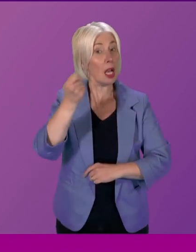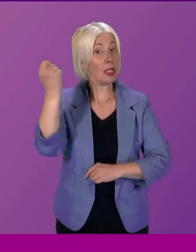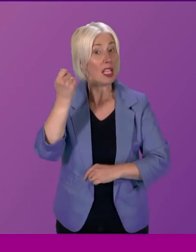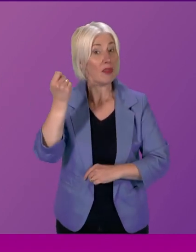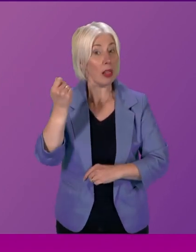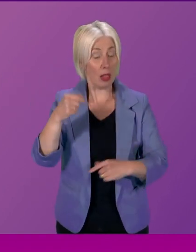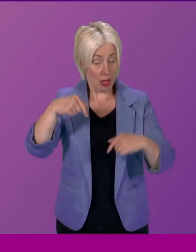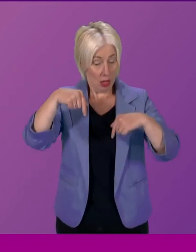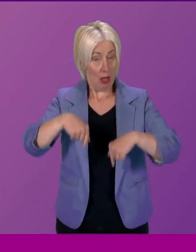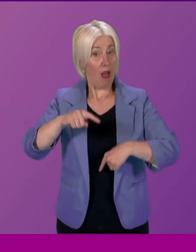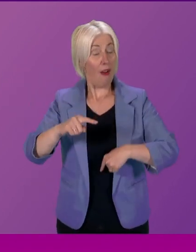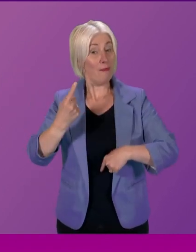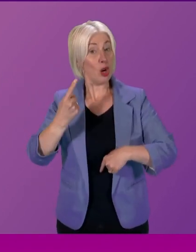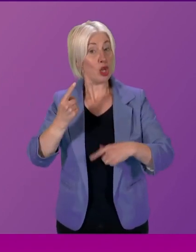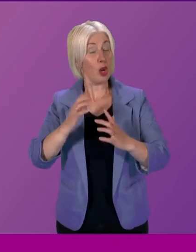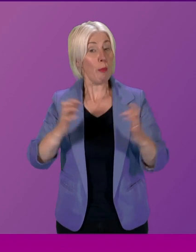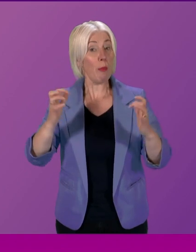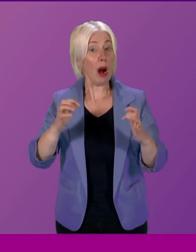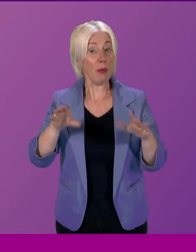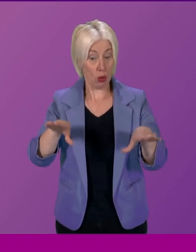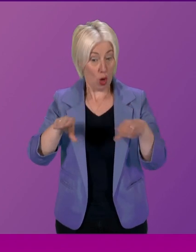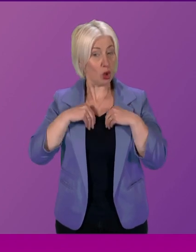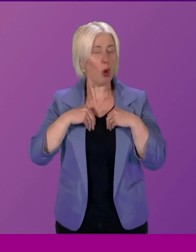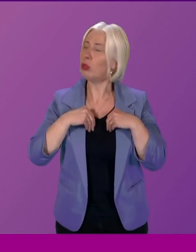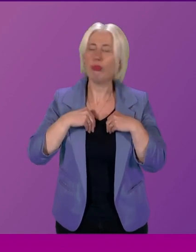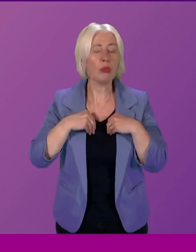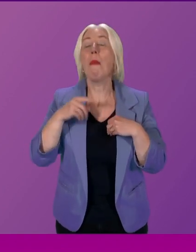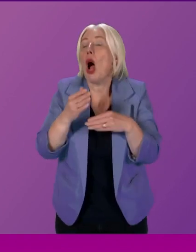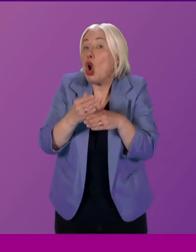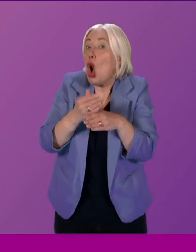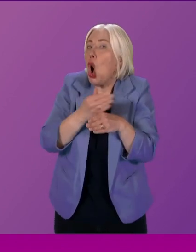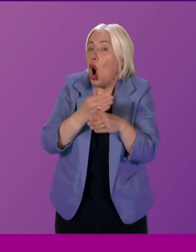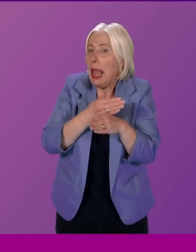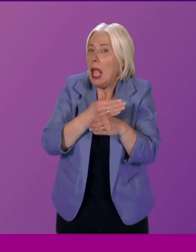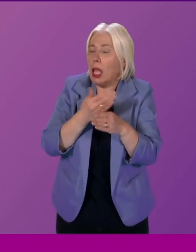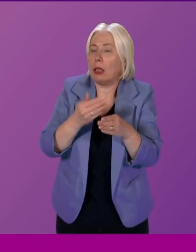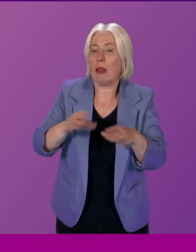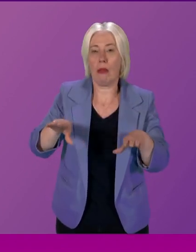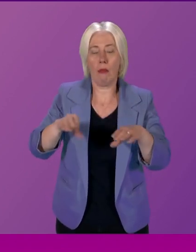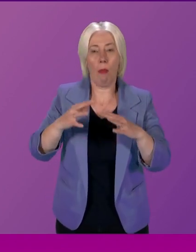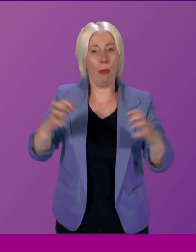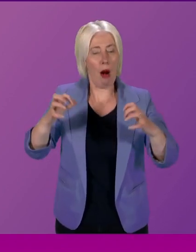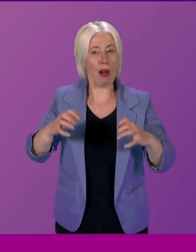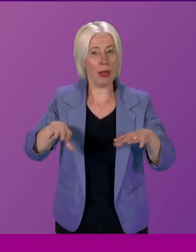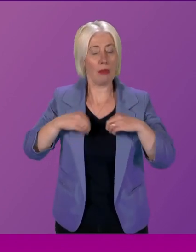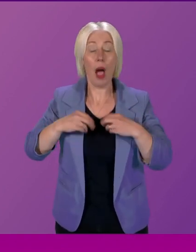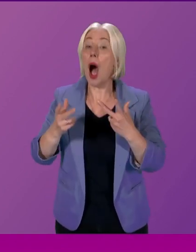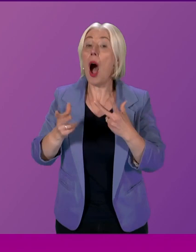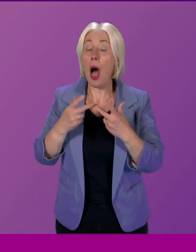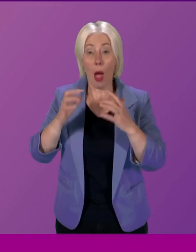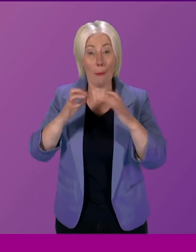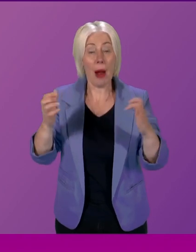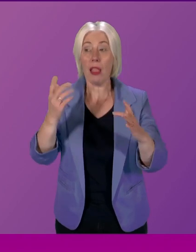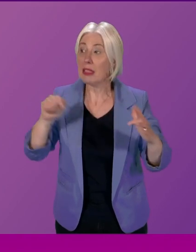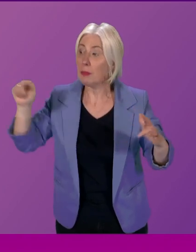first Parliament to adopt this. We would still be one of the early Parliaments to adopt this. But others have adopted it really quite successfully in